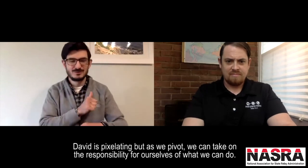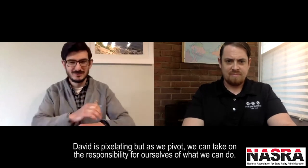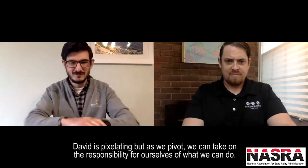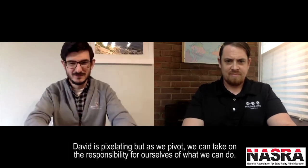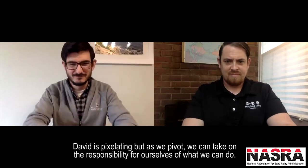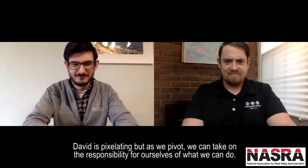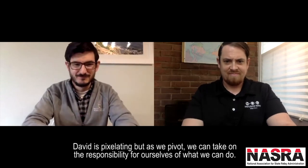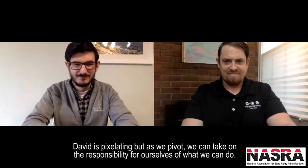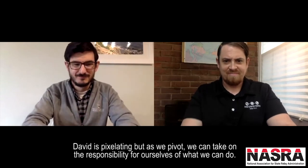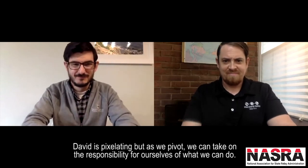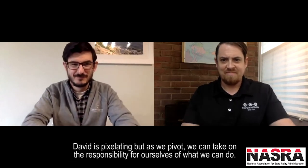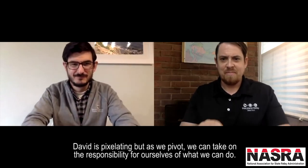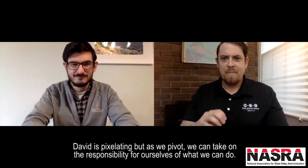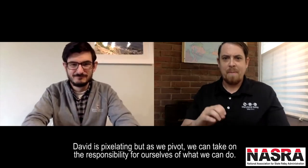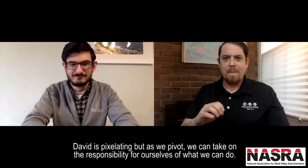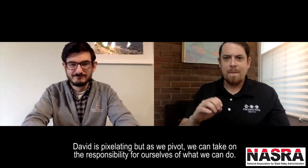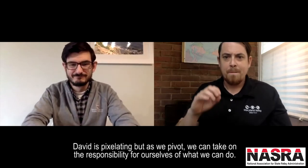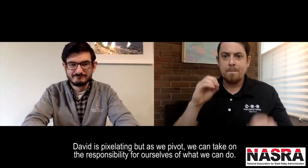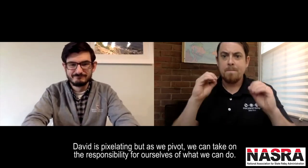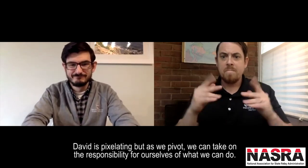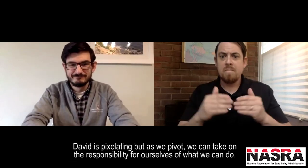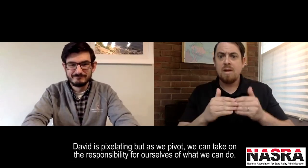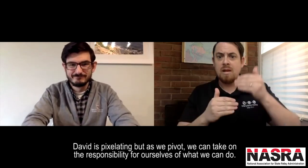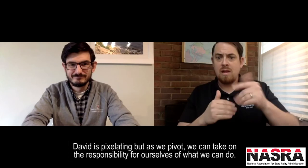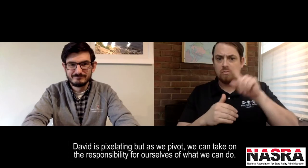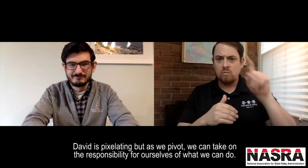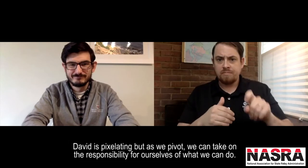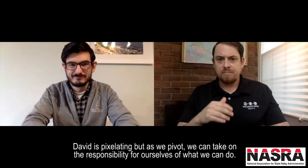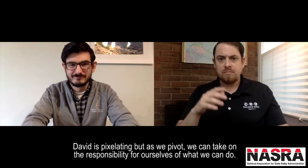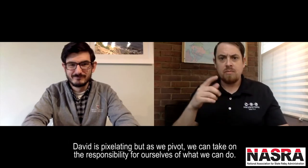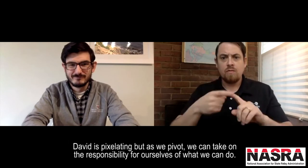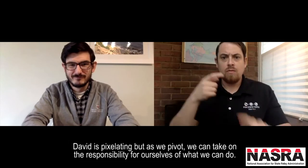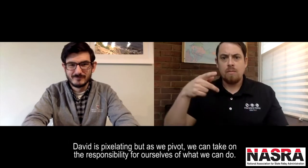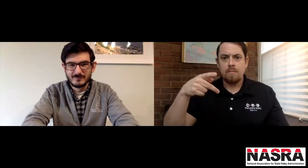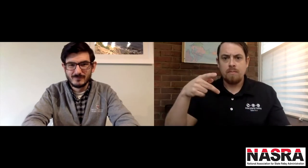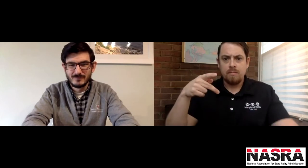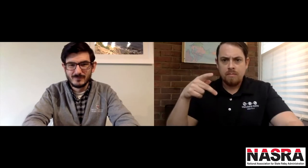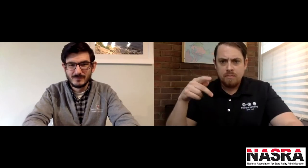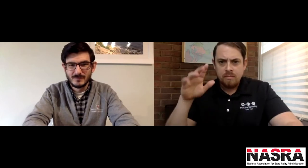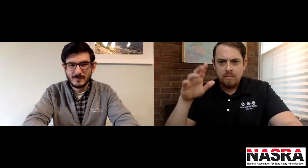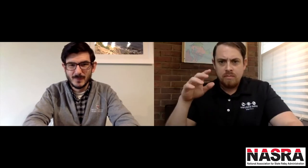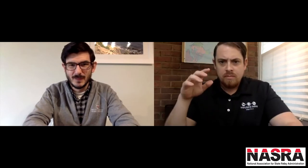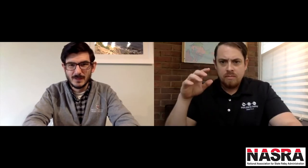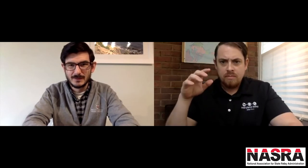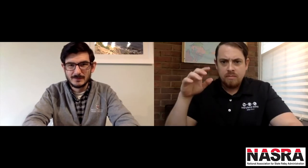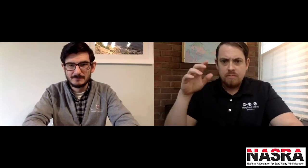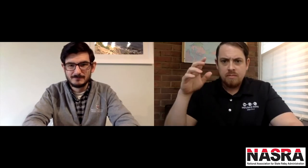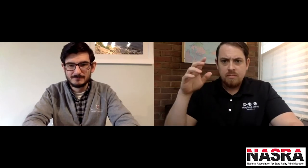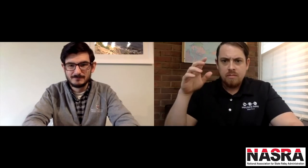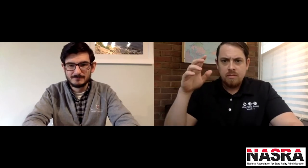pivot, we can certainly take on the responsibility for ourselves of what we can do. Okay, next question.